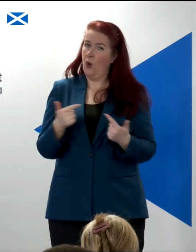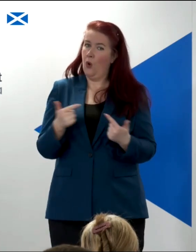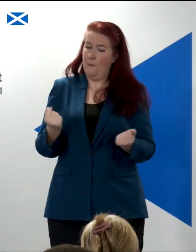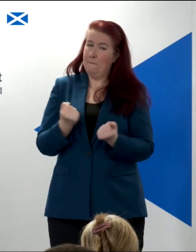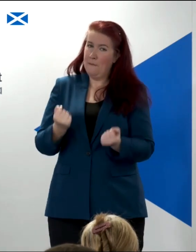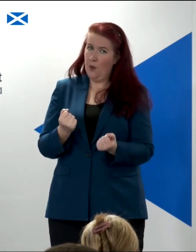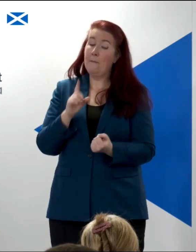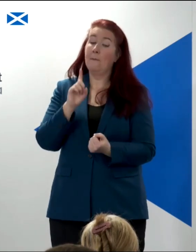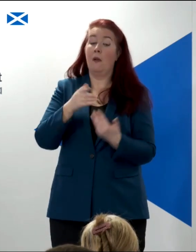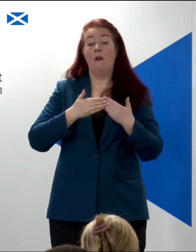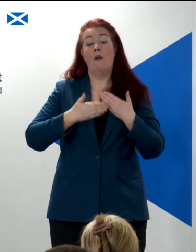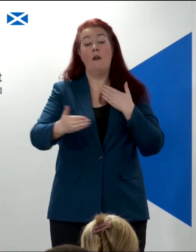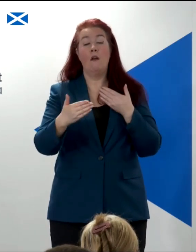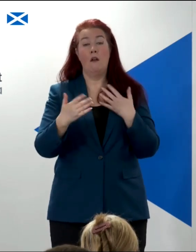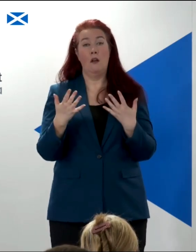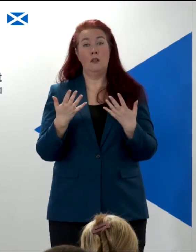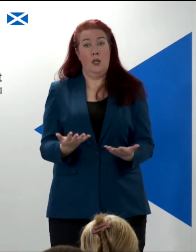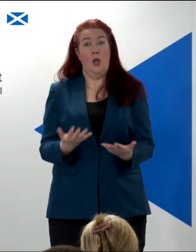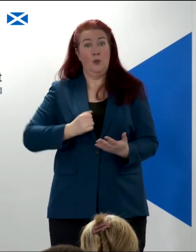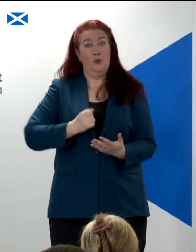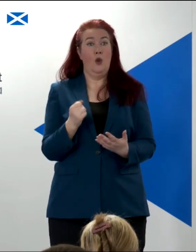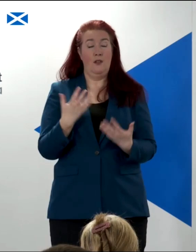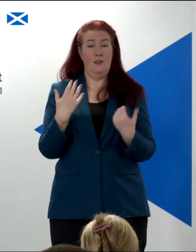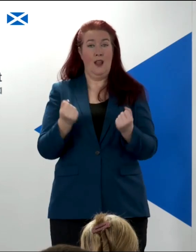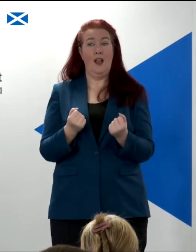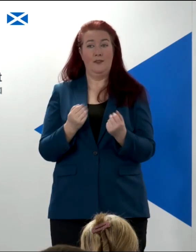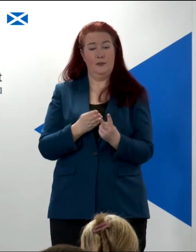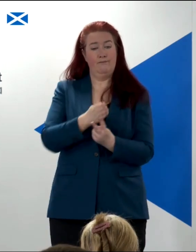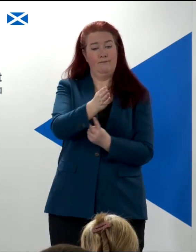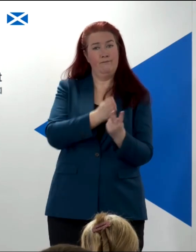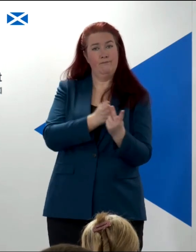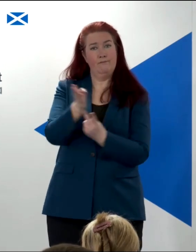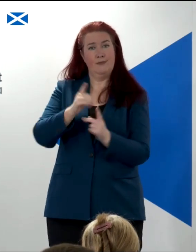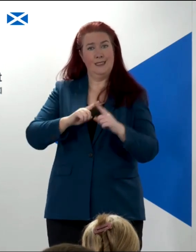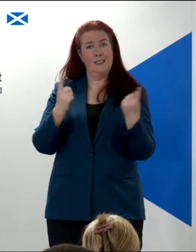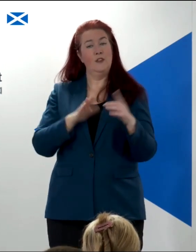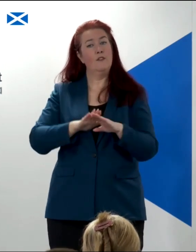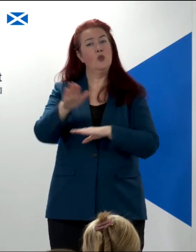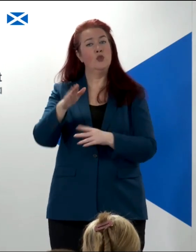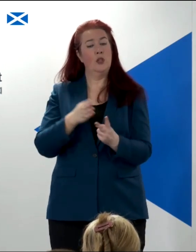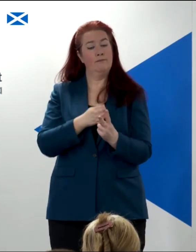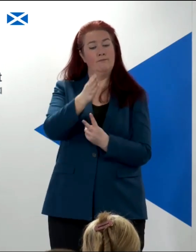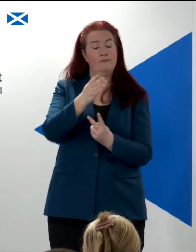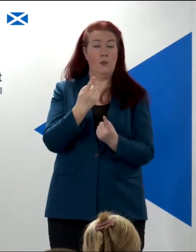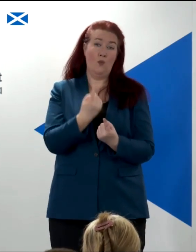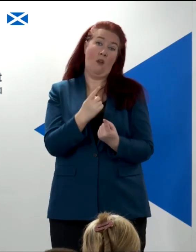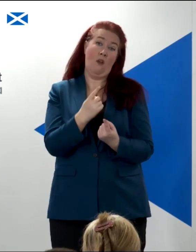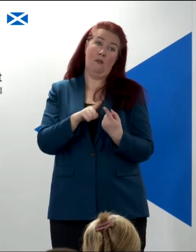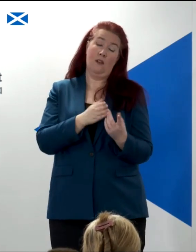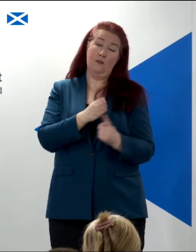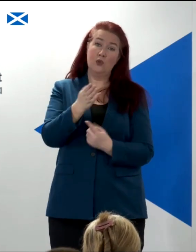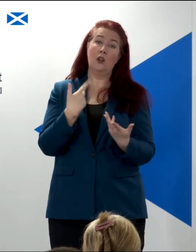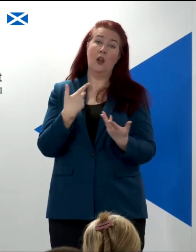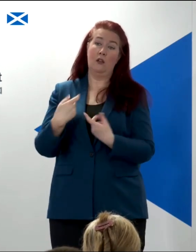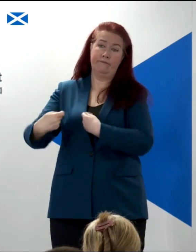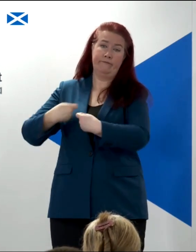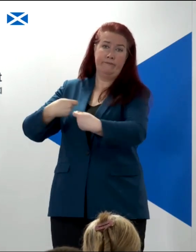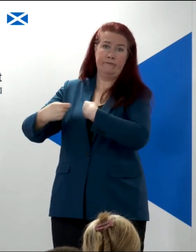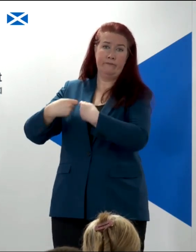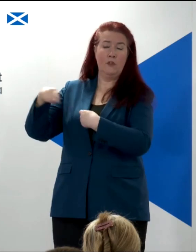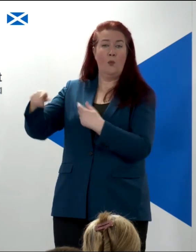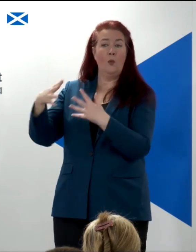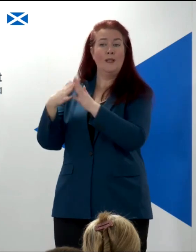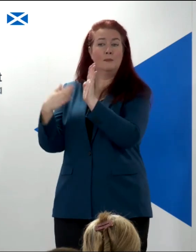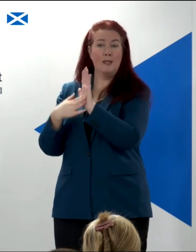we are now facing a choice of two futures. One that is driven by Westminster, which is